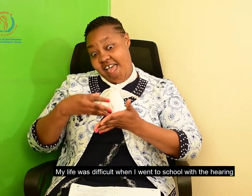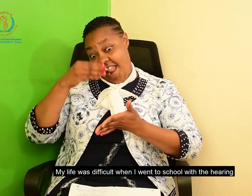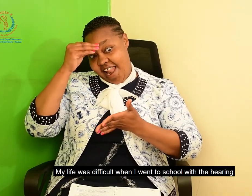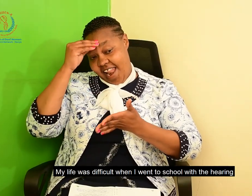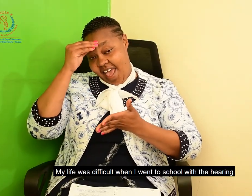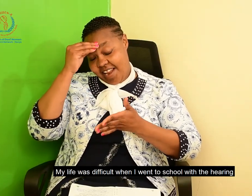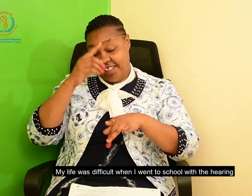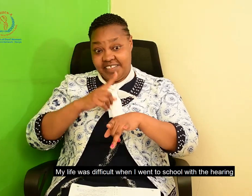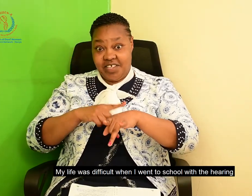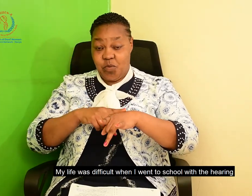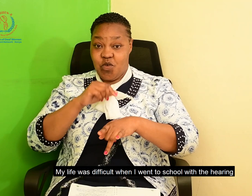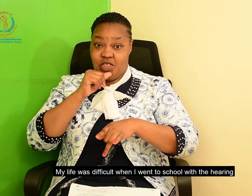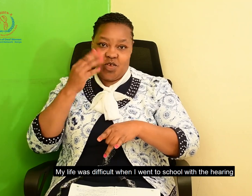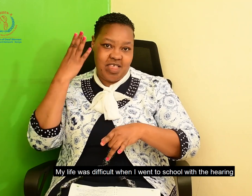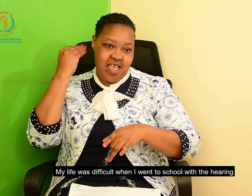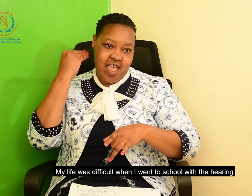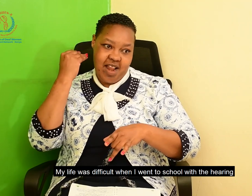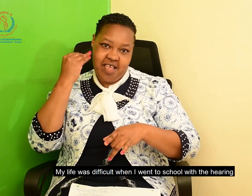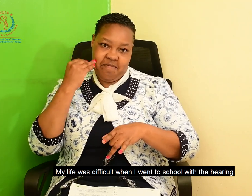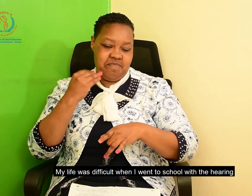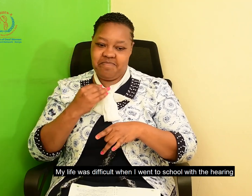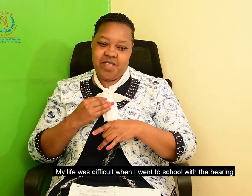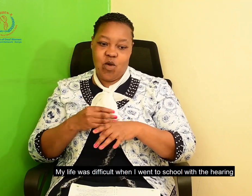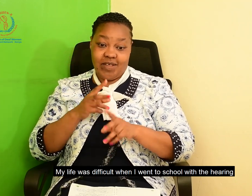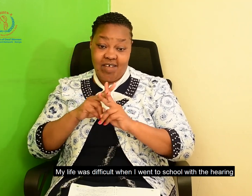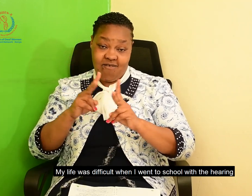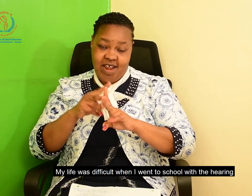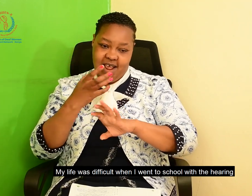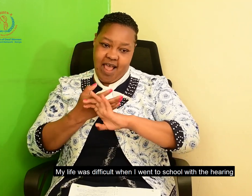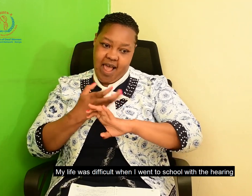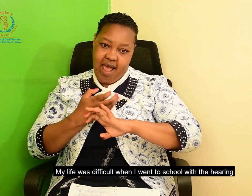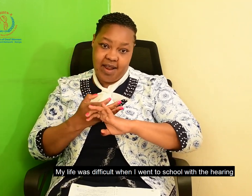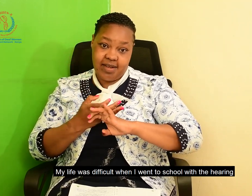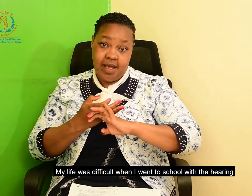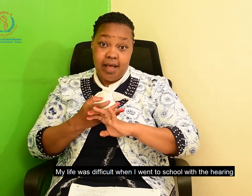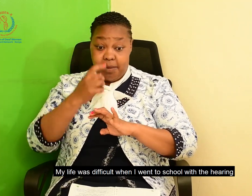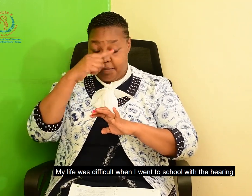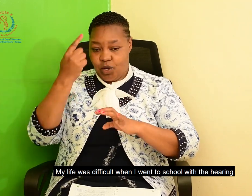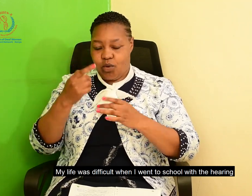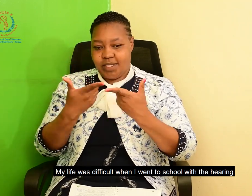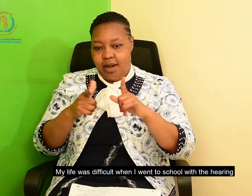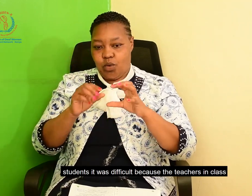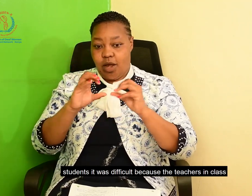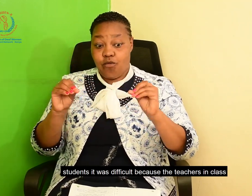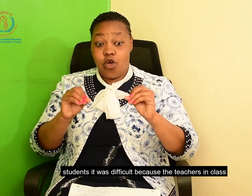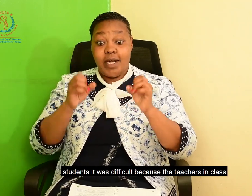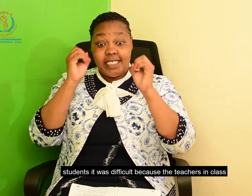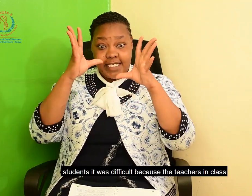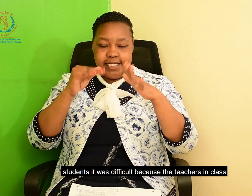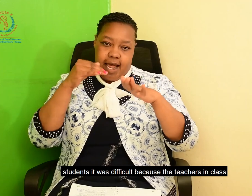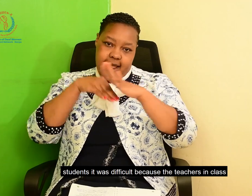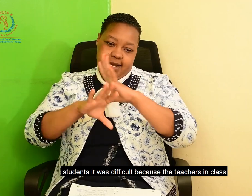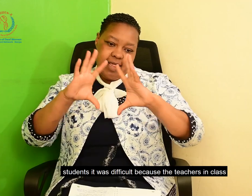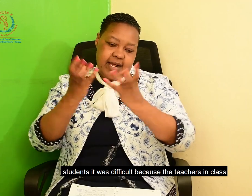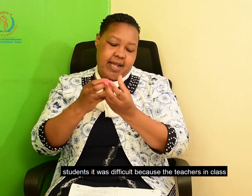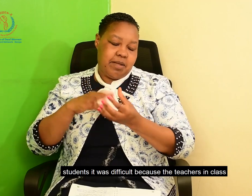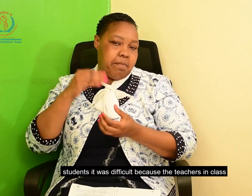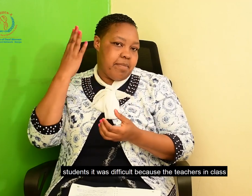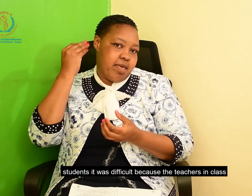the life, my life was difficult, because when I went to school with a hearing student, it was difficult, because the